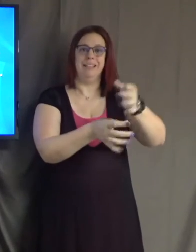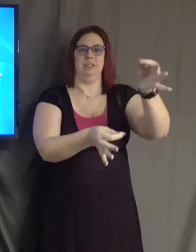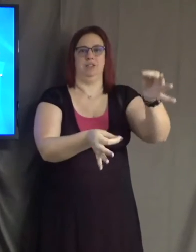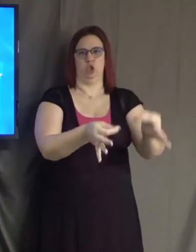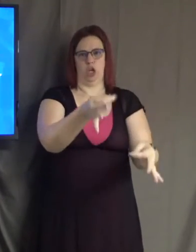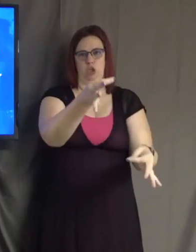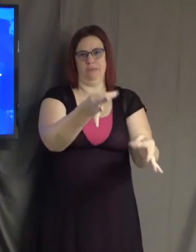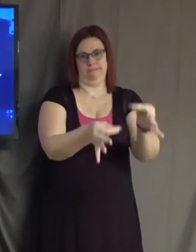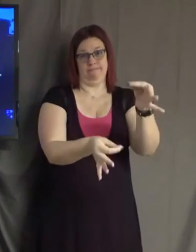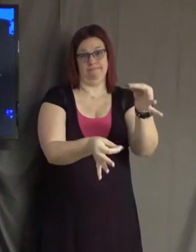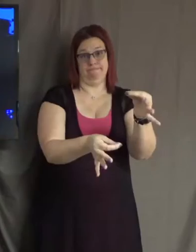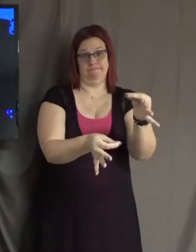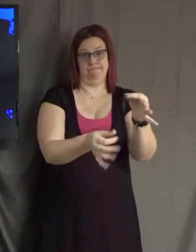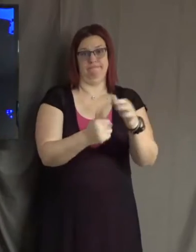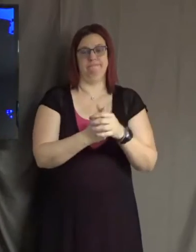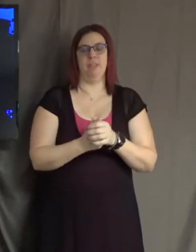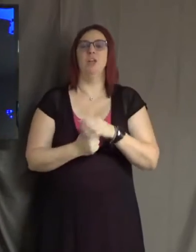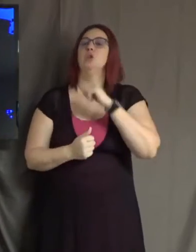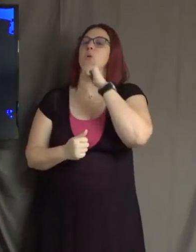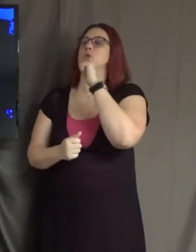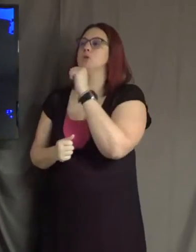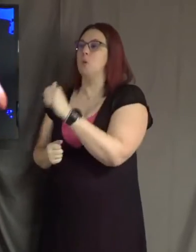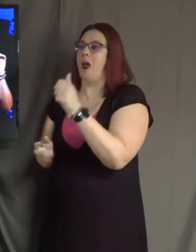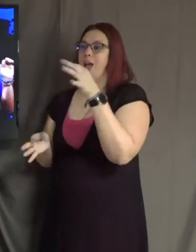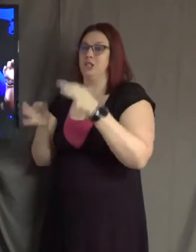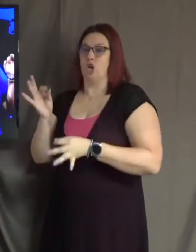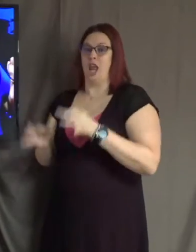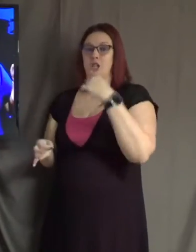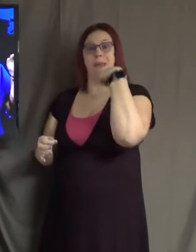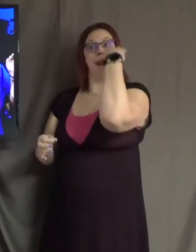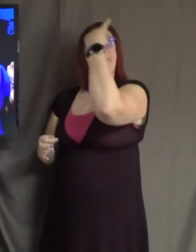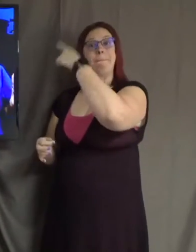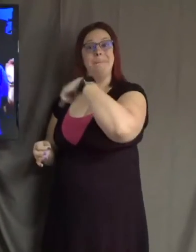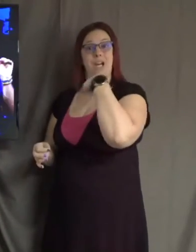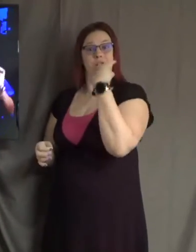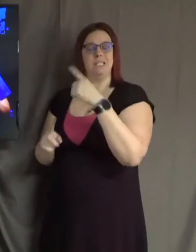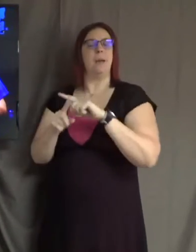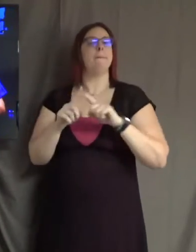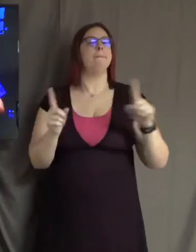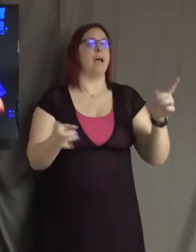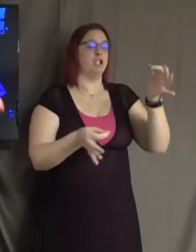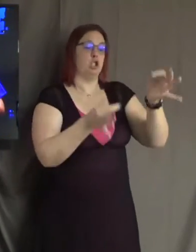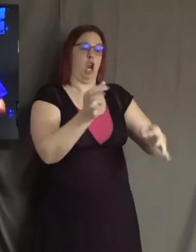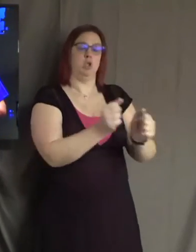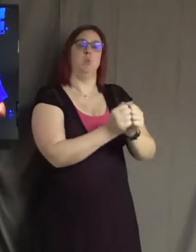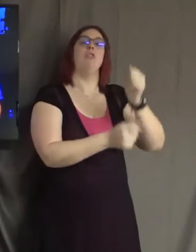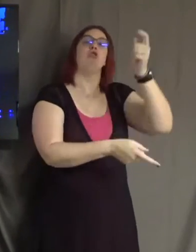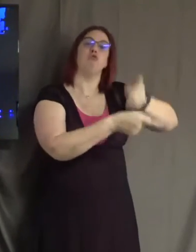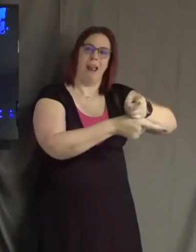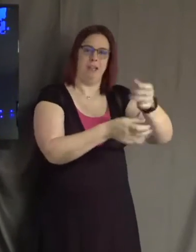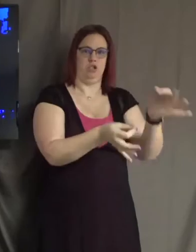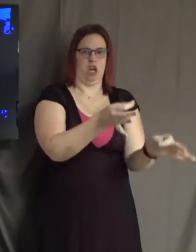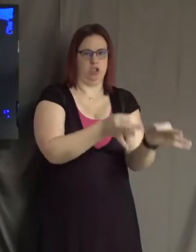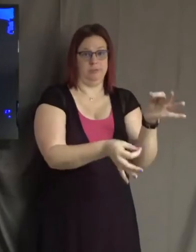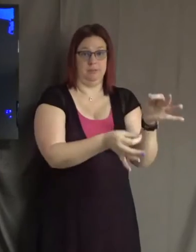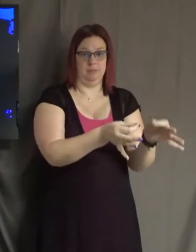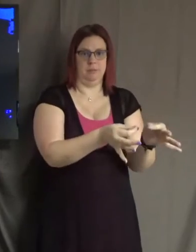Do not judge by appearances, but judge with right judgment. And I think he's talking about